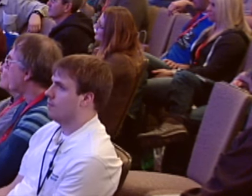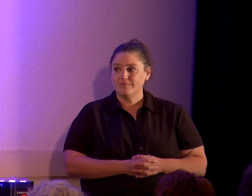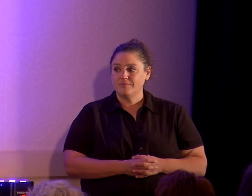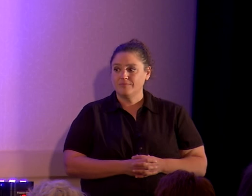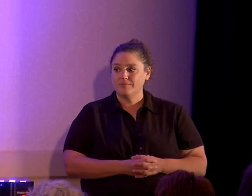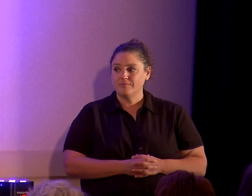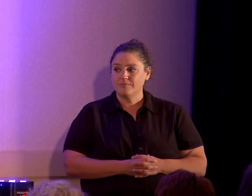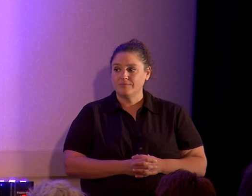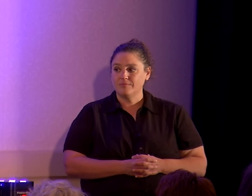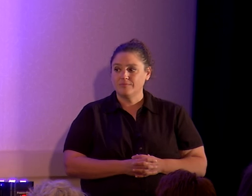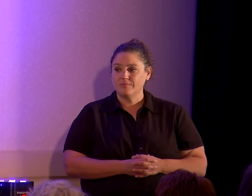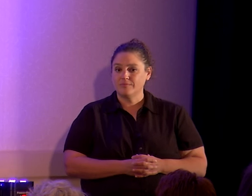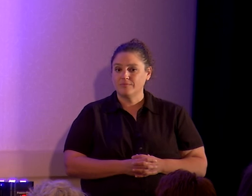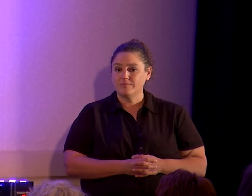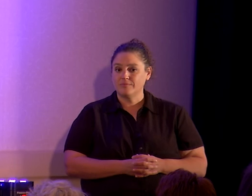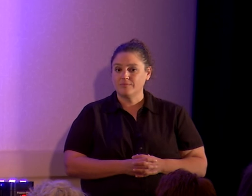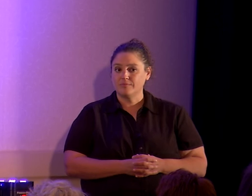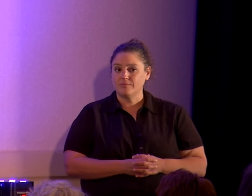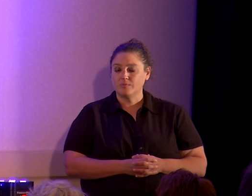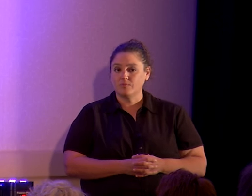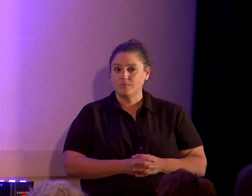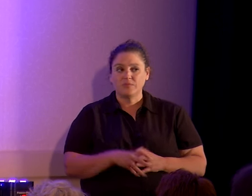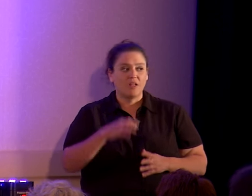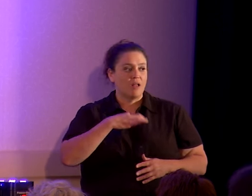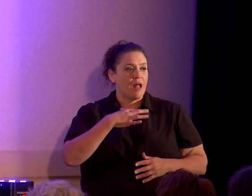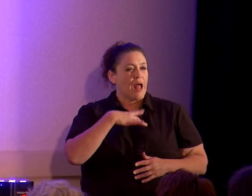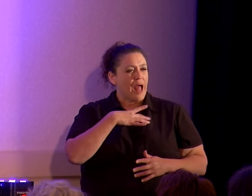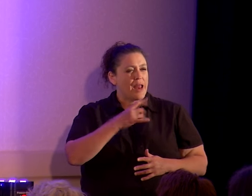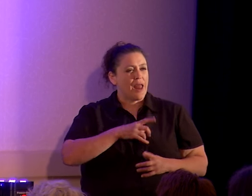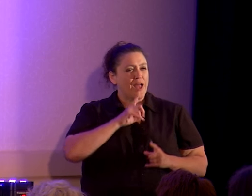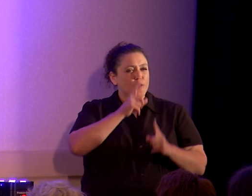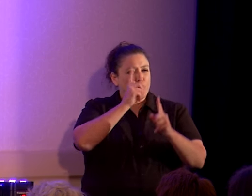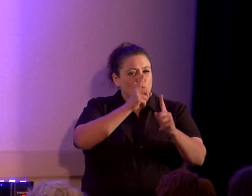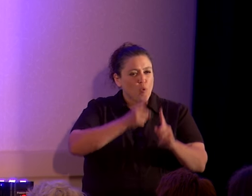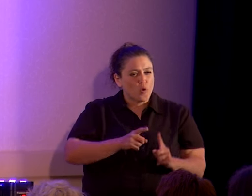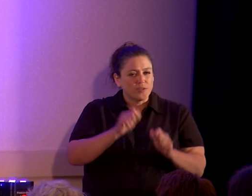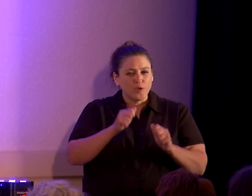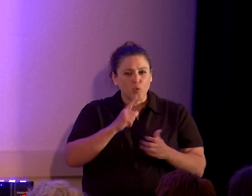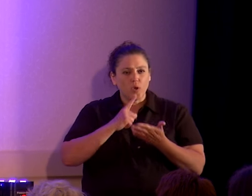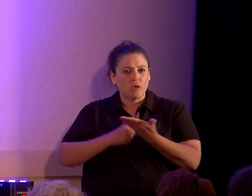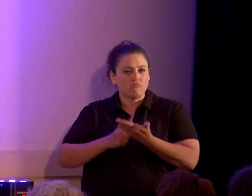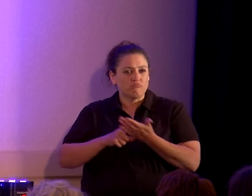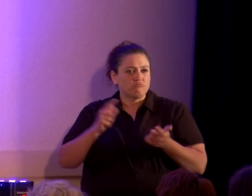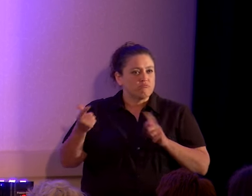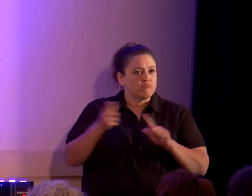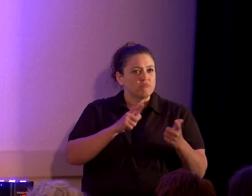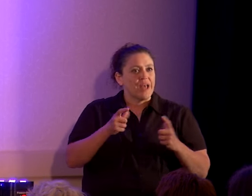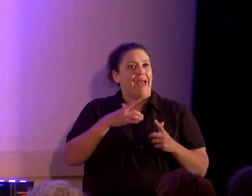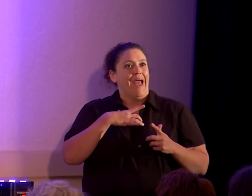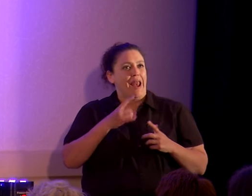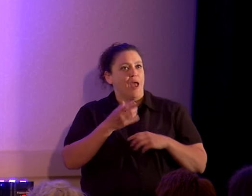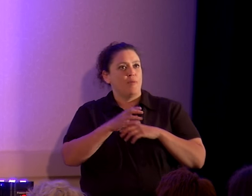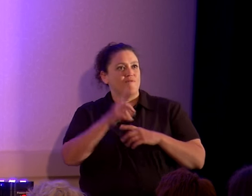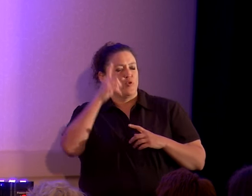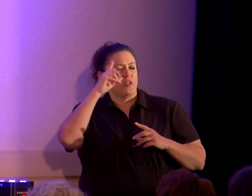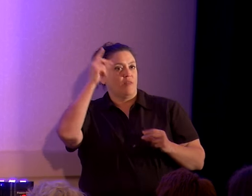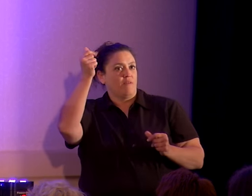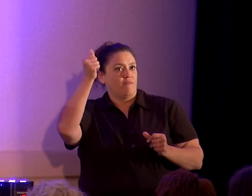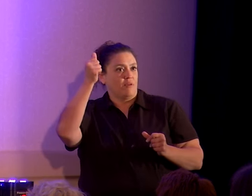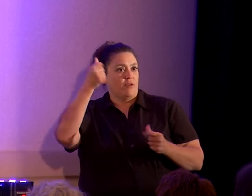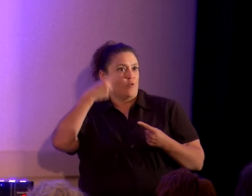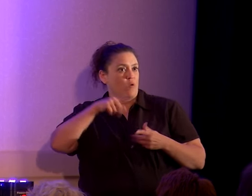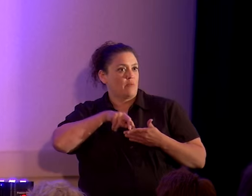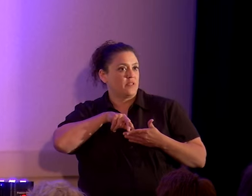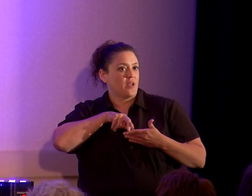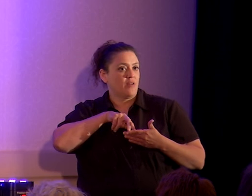I like the argumentation. I like being forced to think on my feet, which is why I,